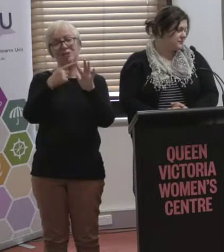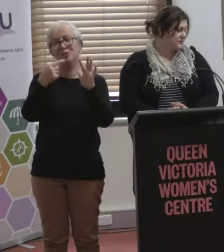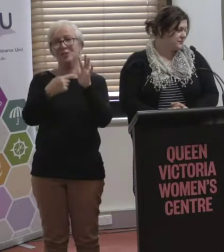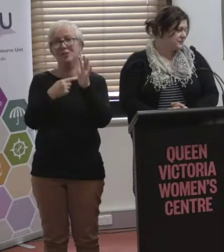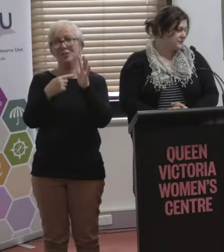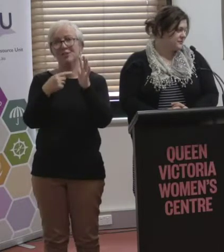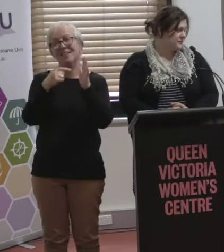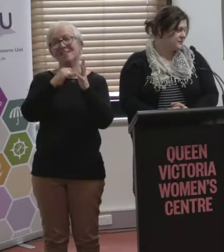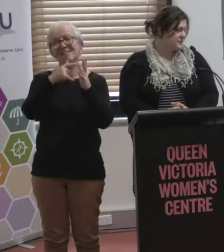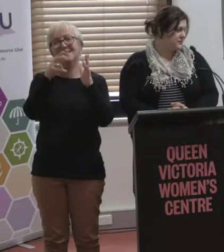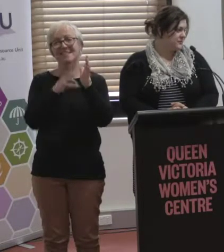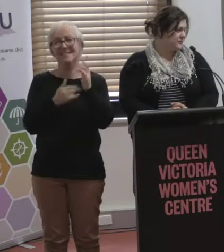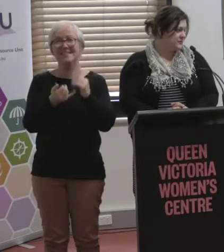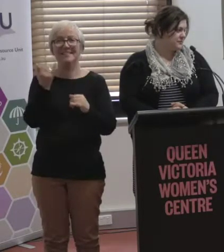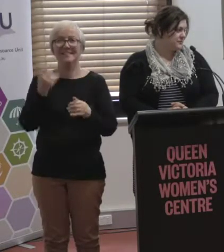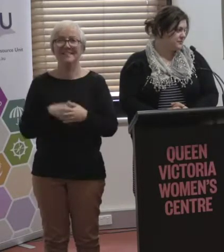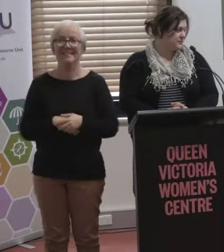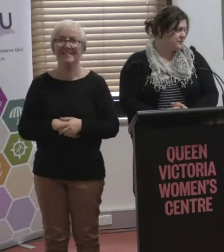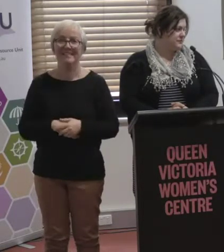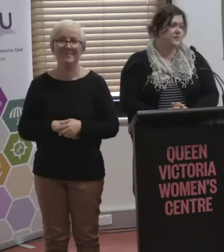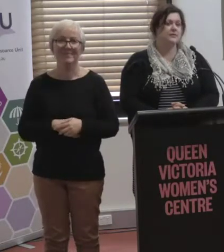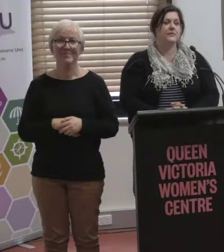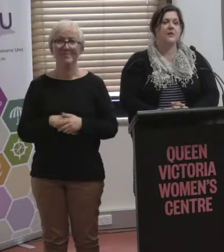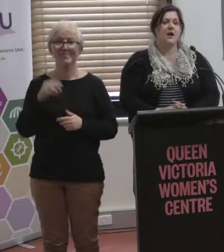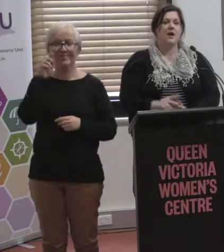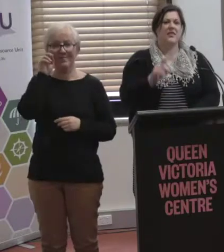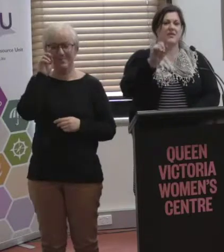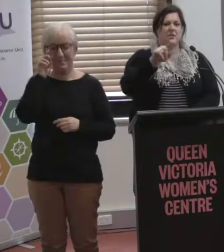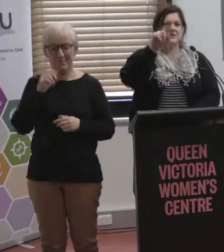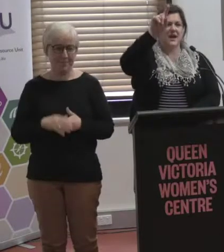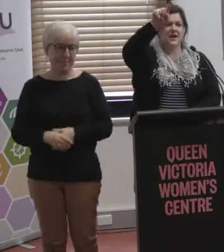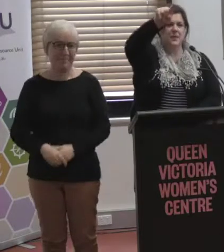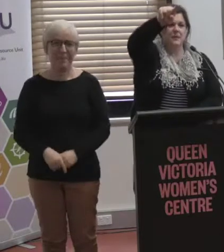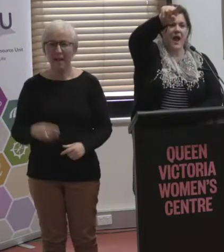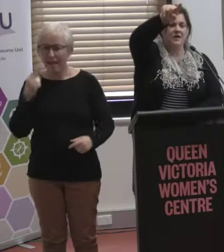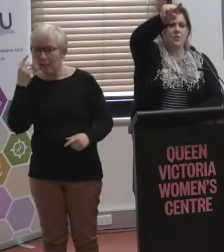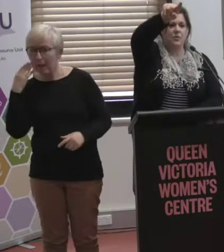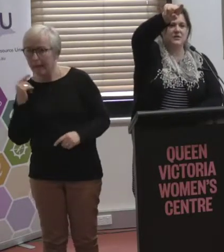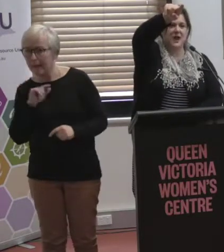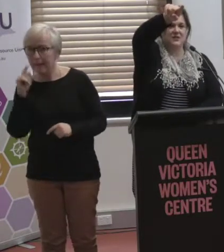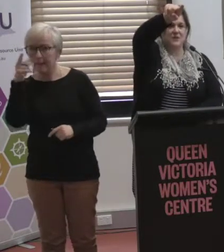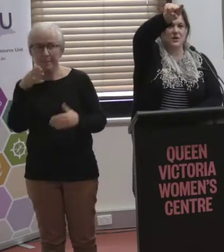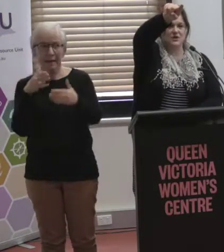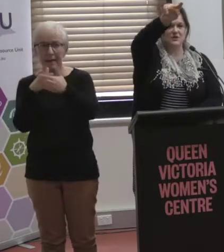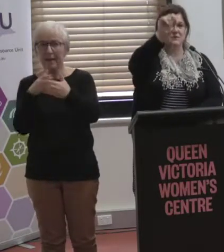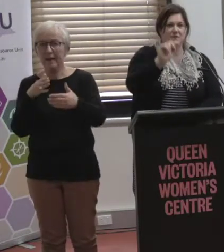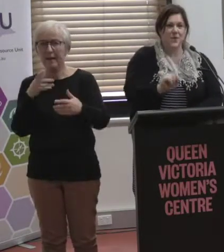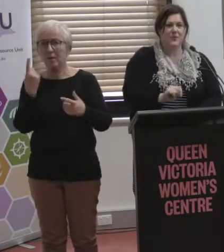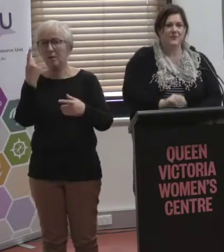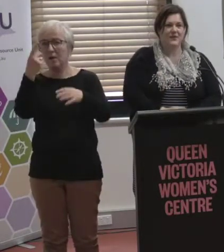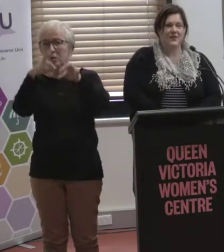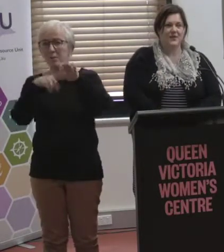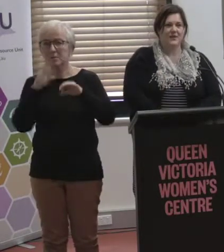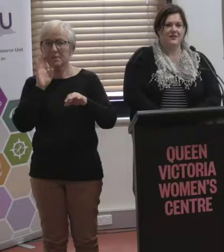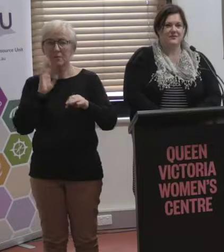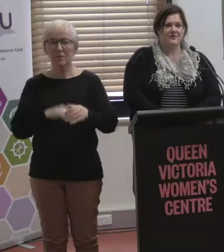a very different life. So thank you. I think there was a lady at the back who wanted to ask a question just before.